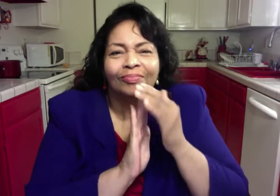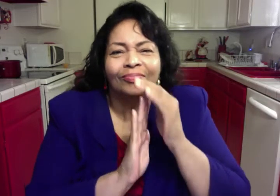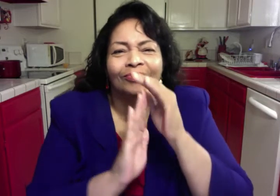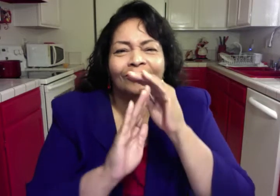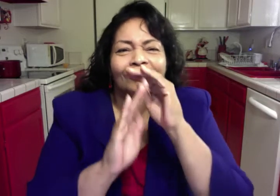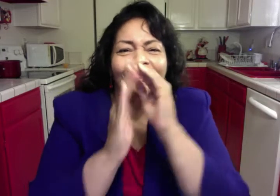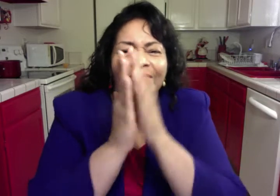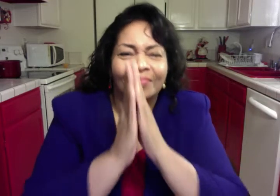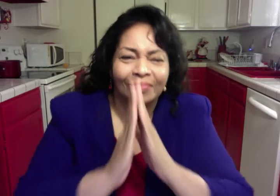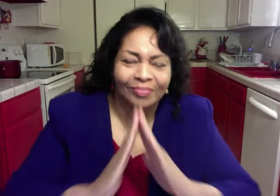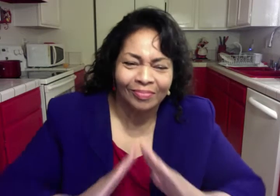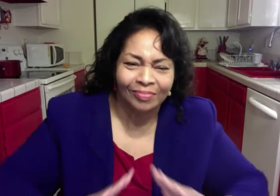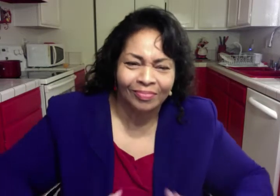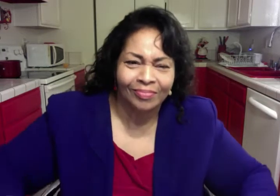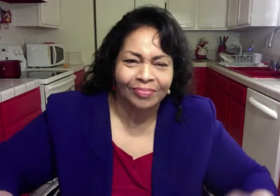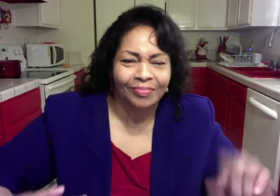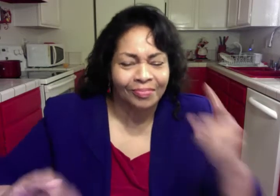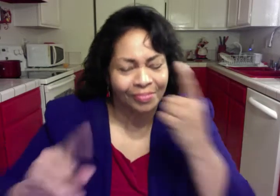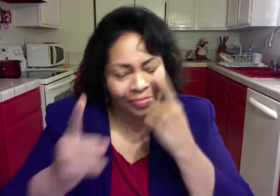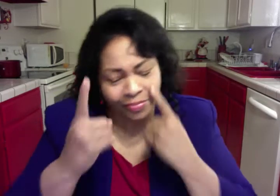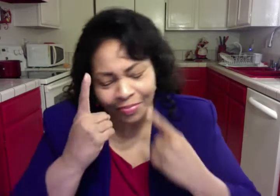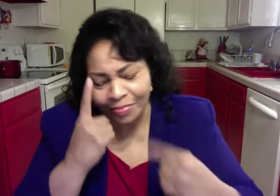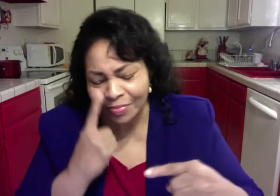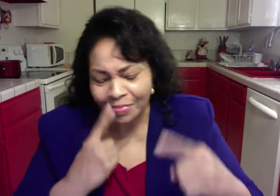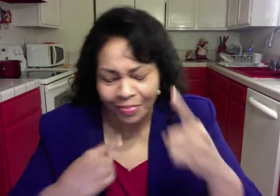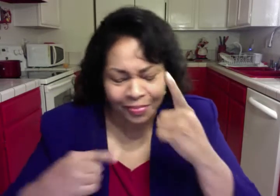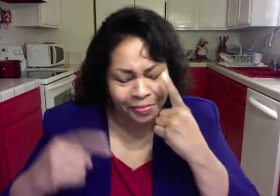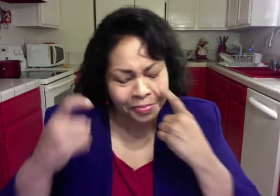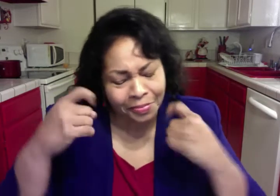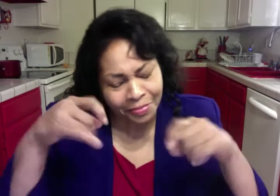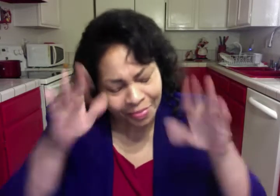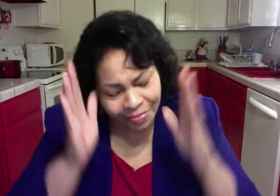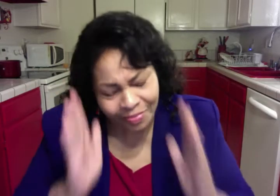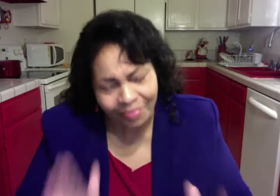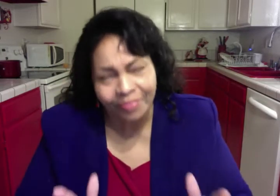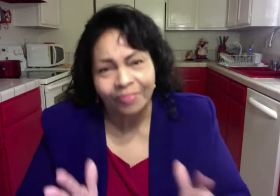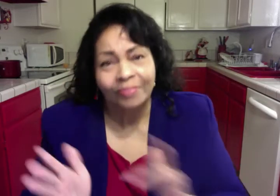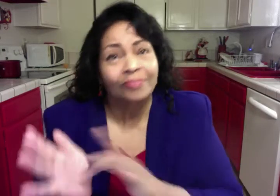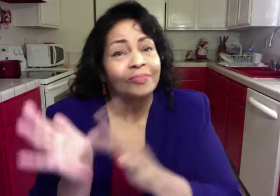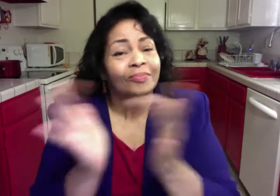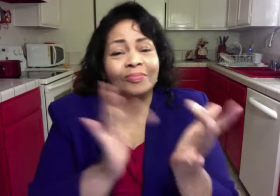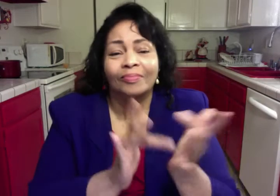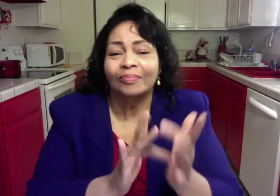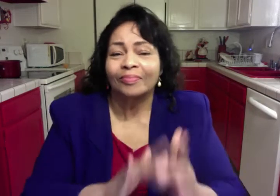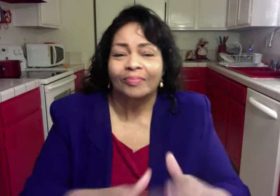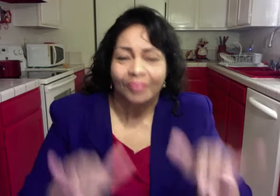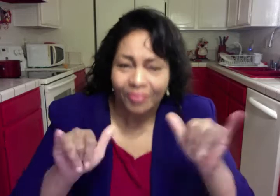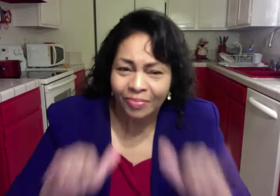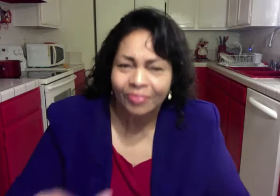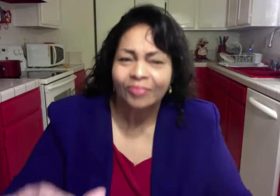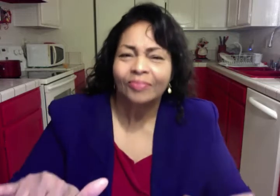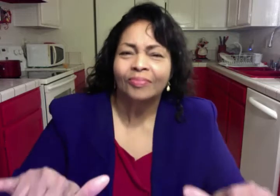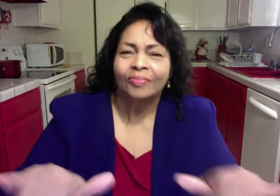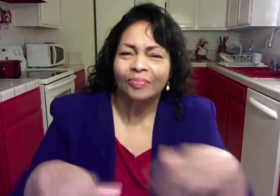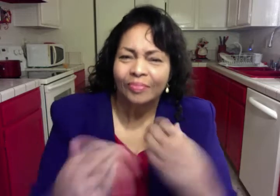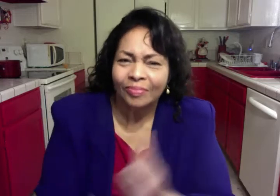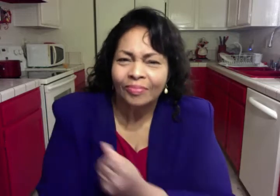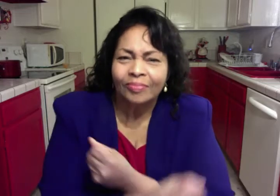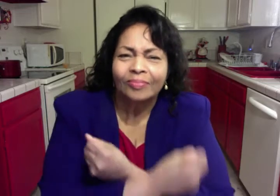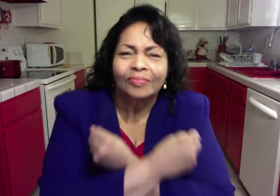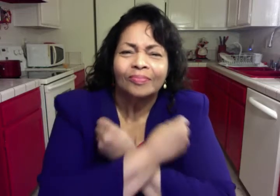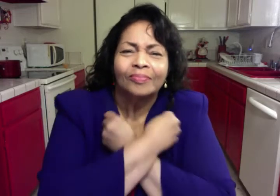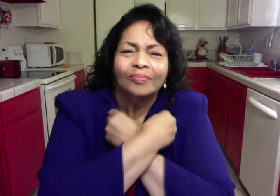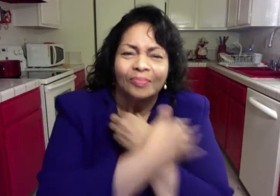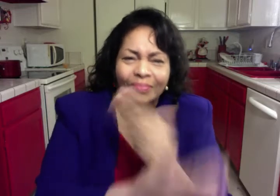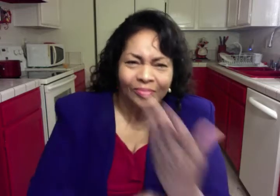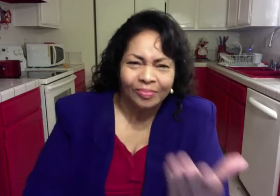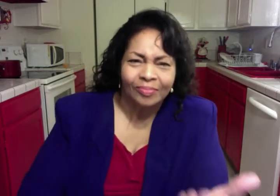Silent fever, Jesus loves you.